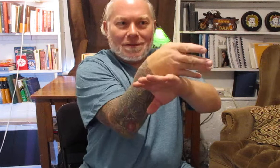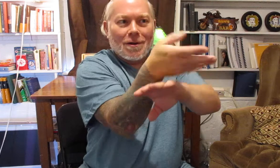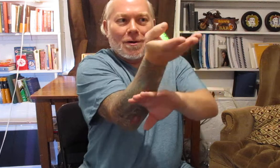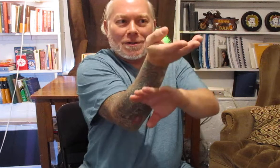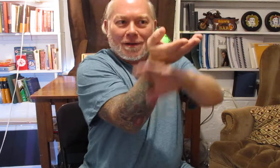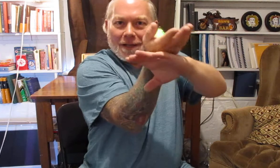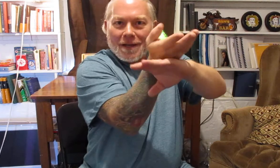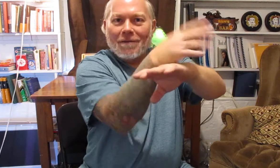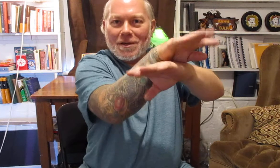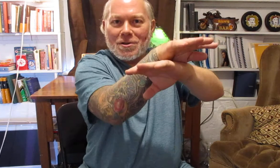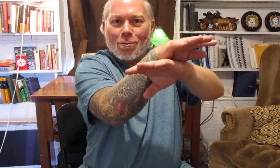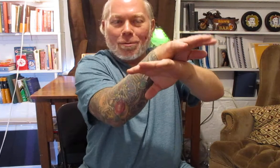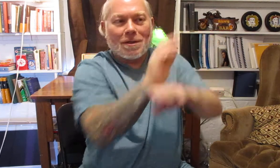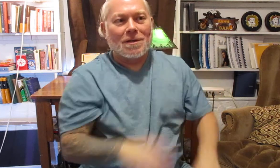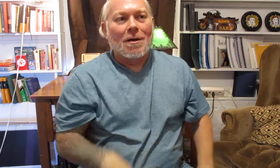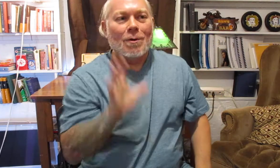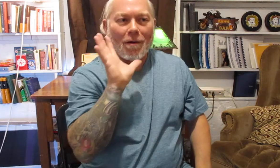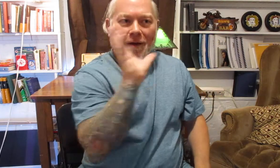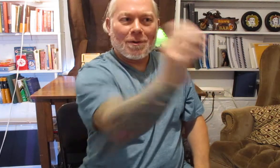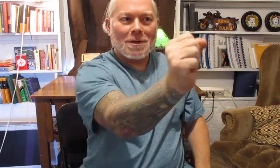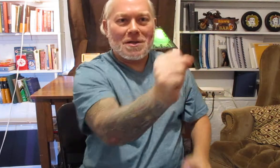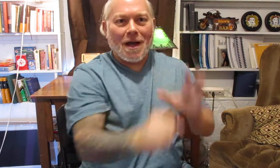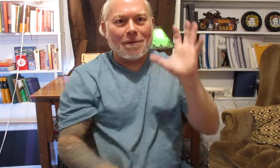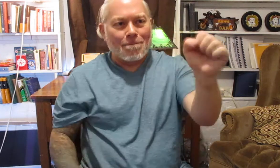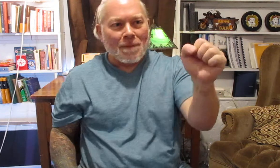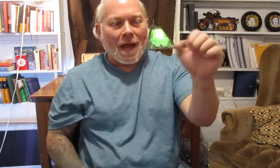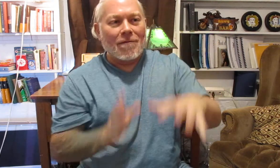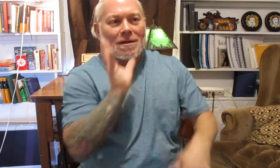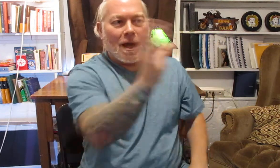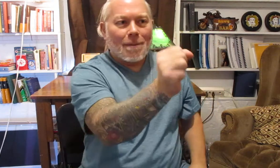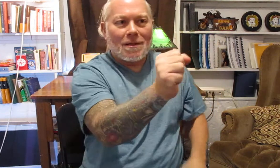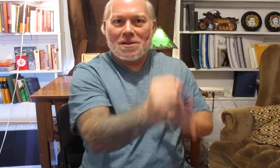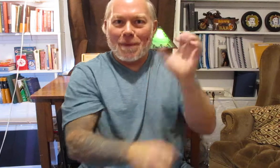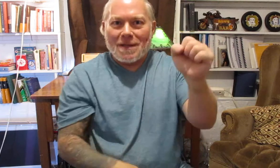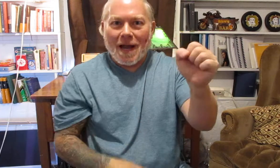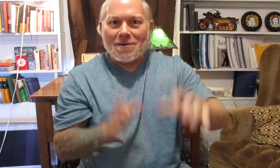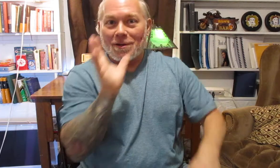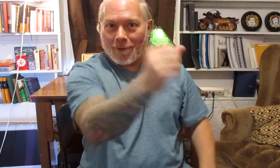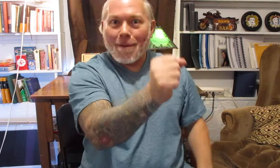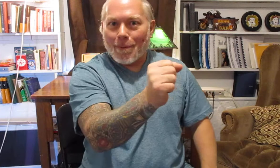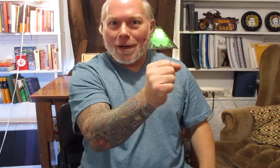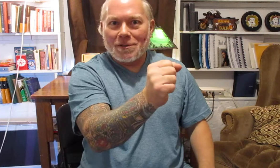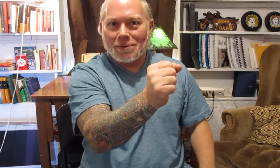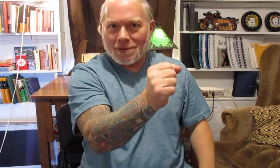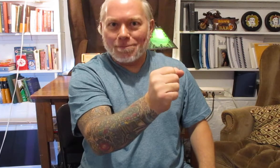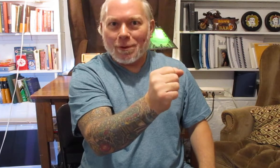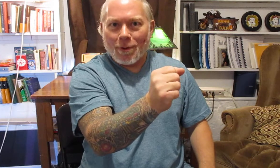hooks on the end of each tool because we don't have to reach out and have the timing and the speed to actually grab a punch which is pretty well